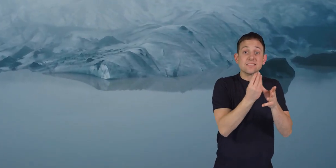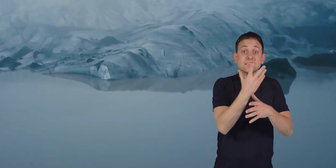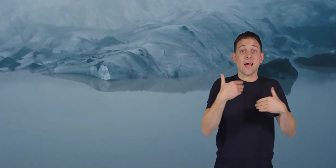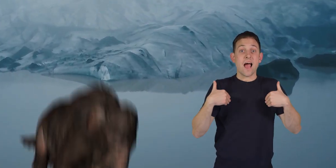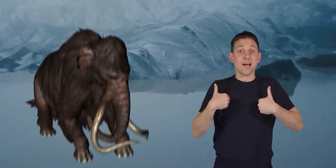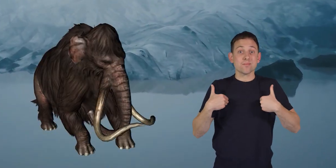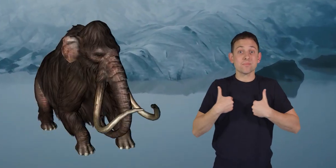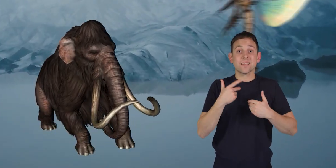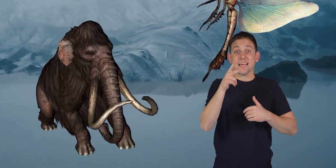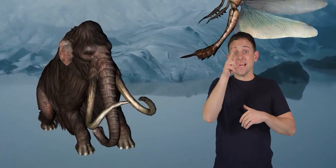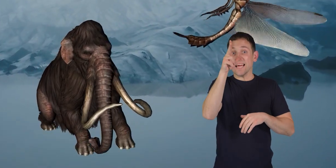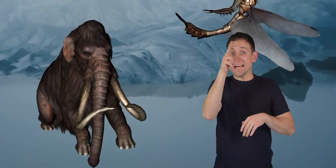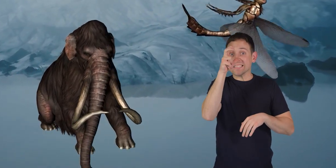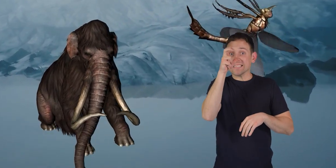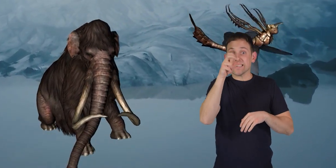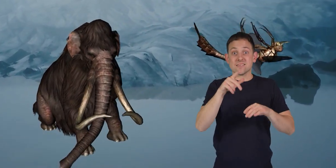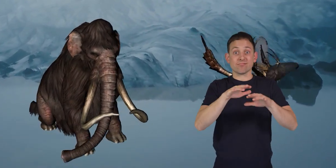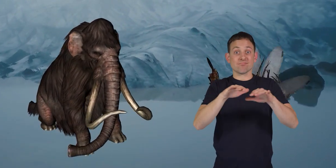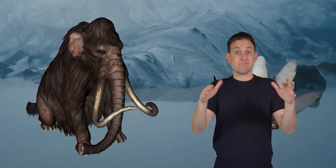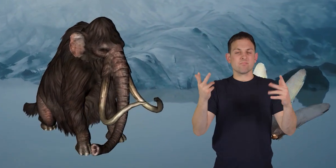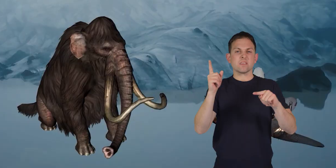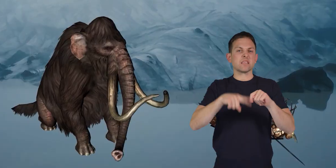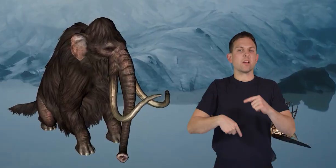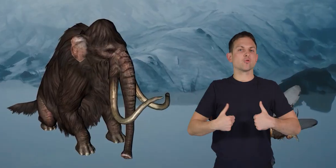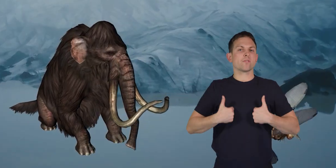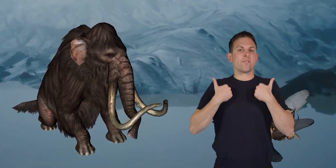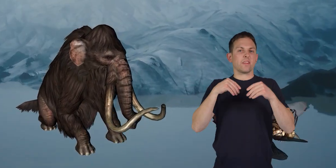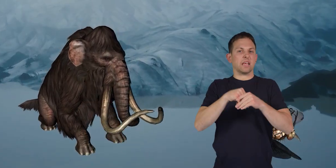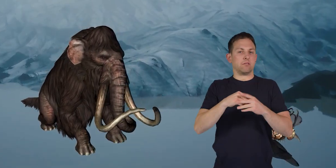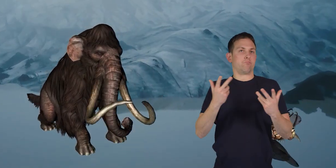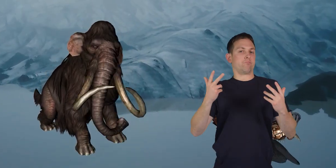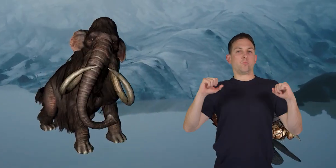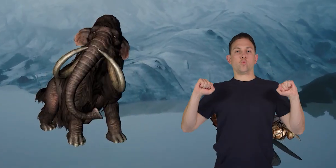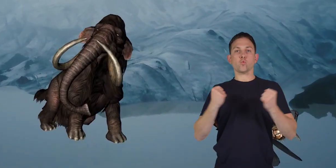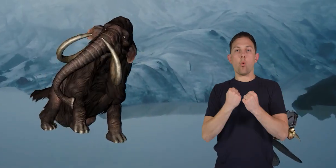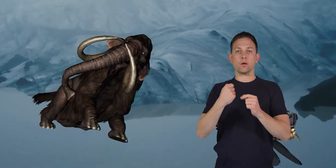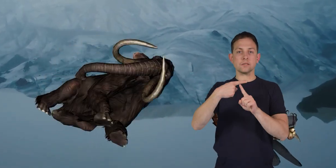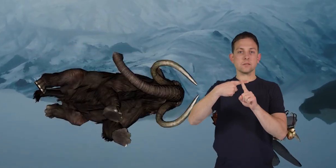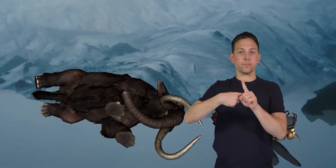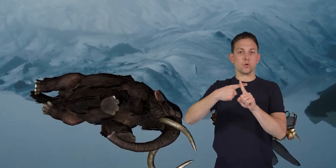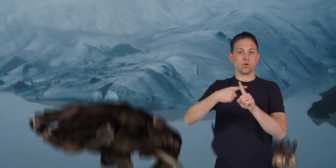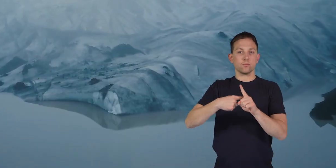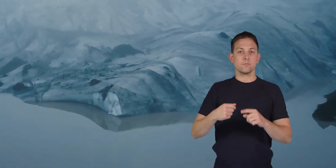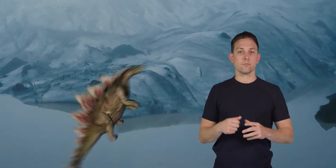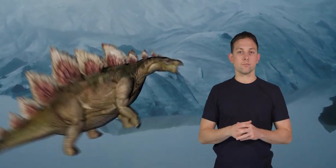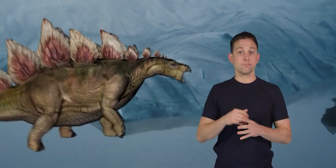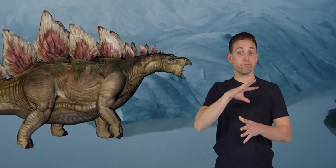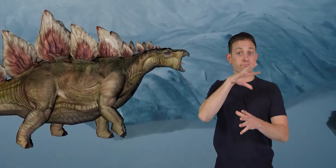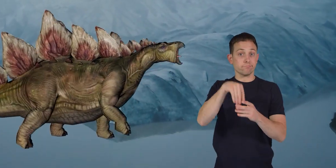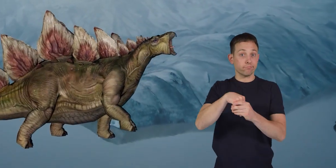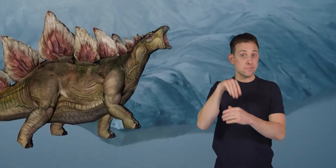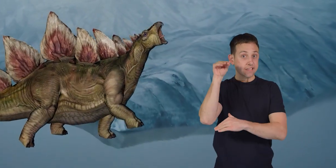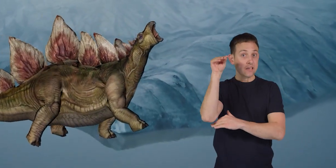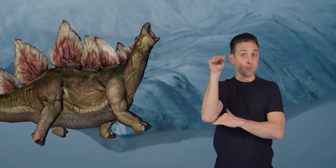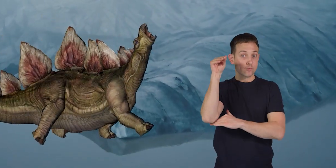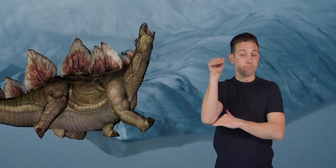animals, and insects could not survive in the new, colder temperatures. That included dinosaurs.